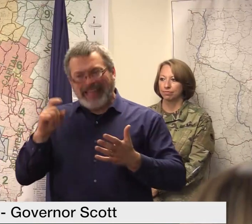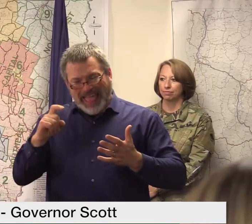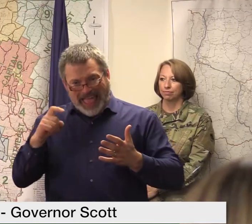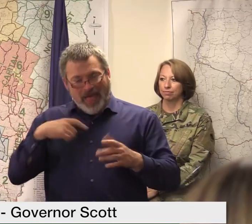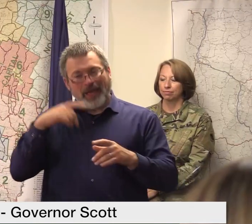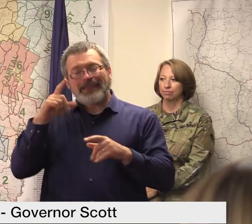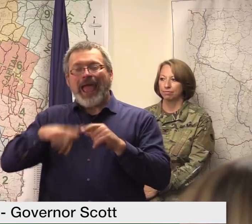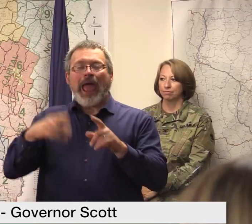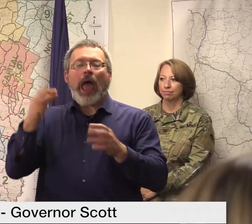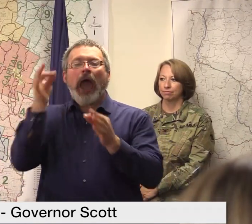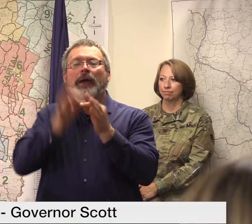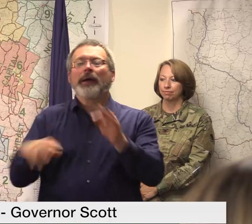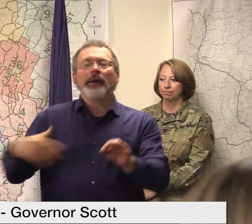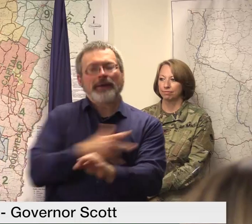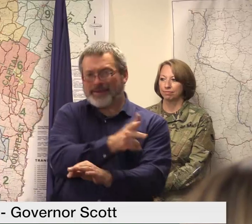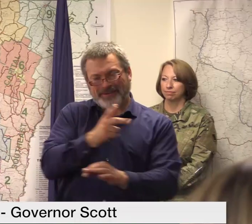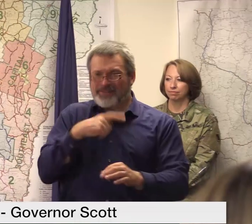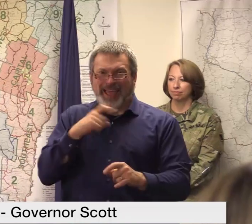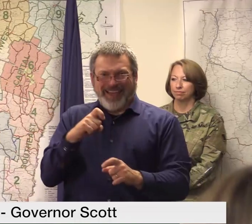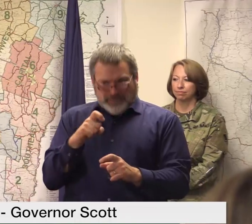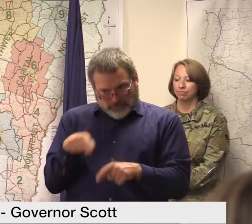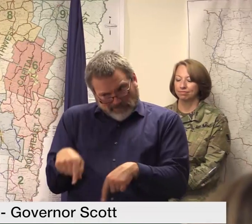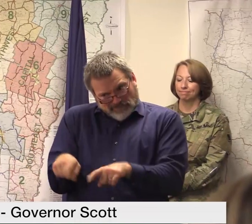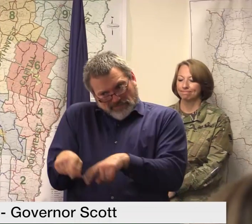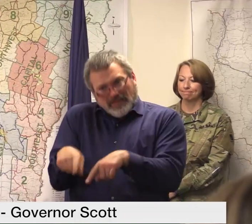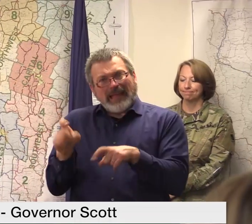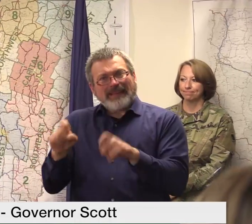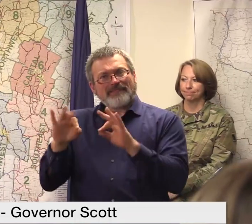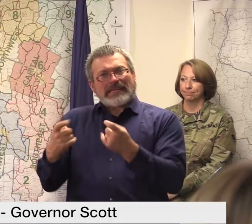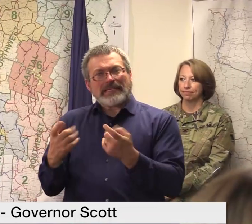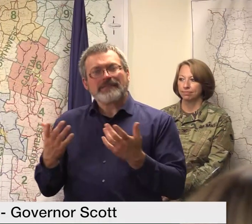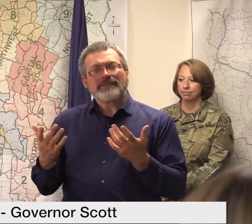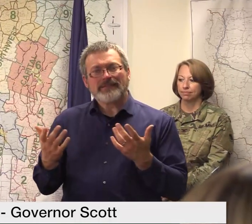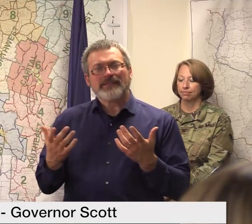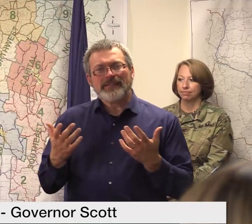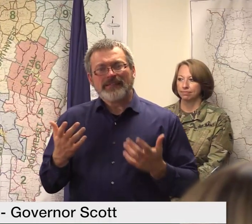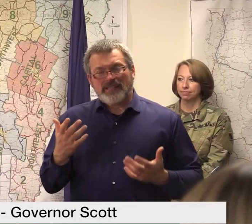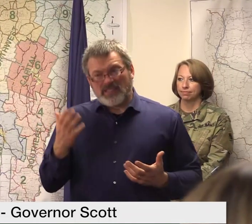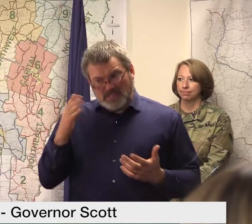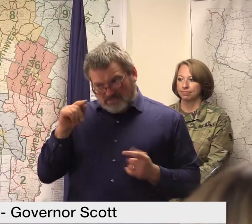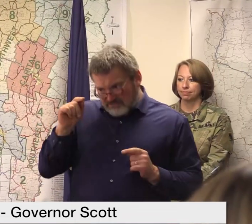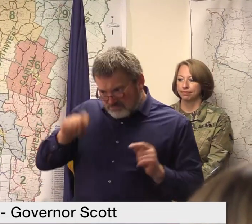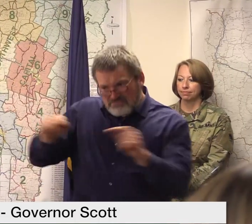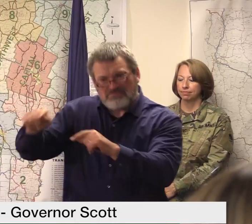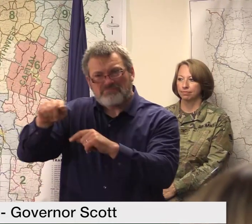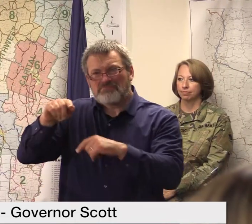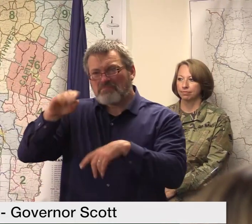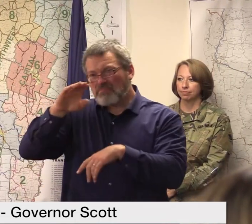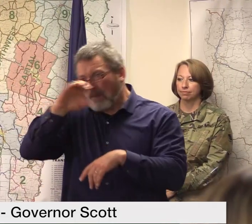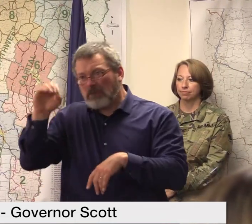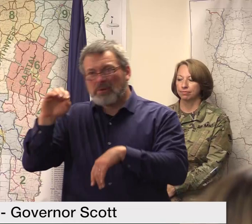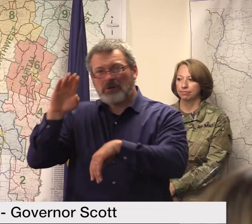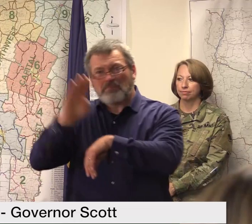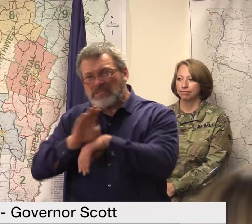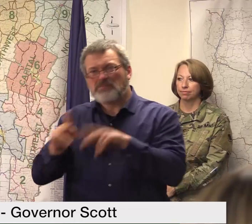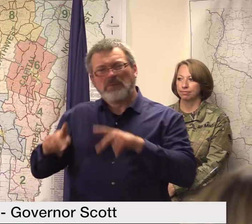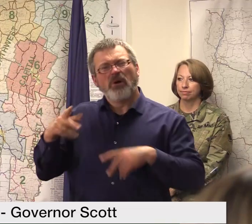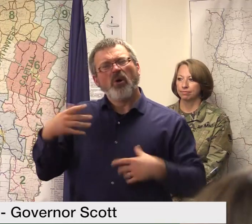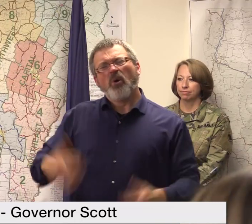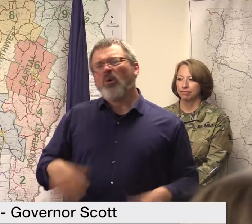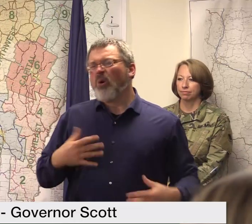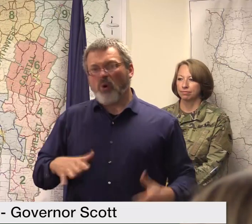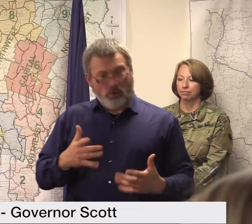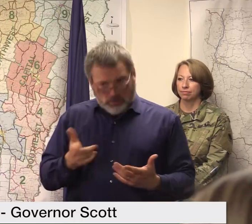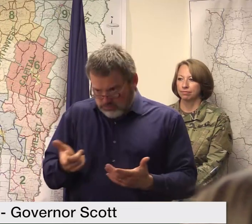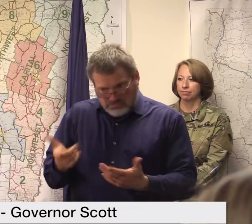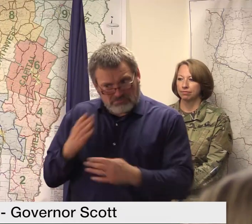you can get around some of these folks are suffering a great loss and can't even get into their homes to stay The